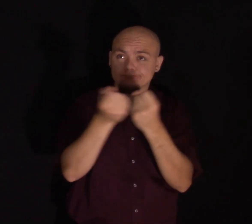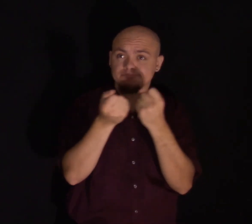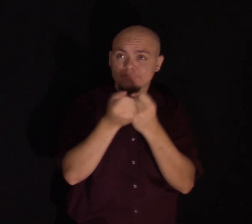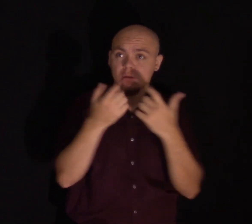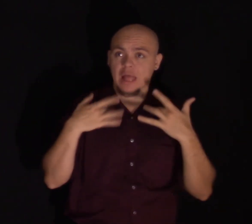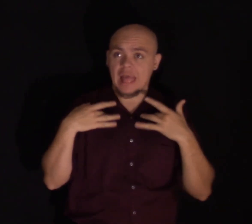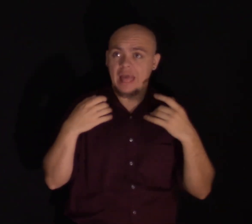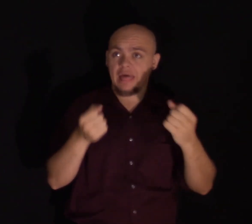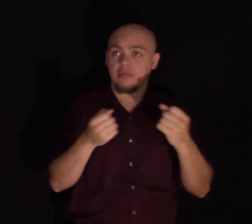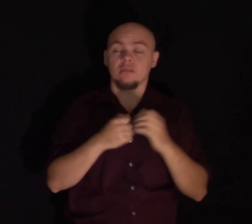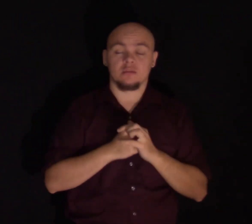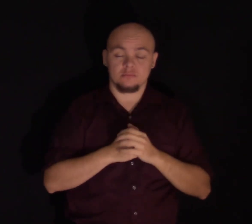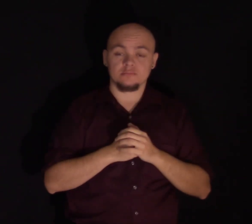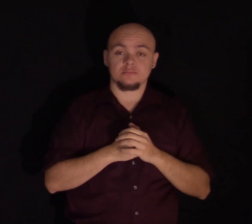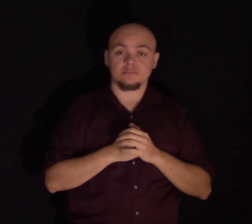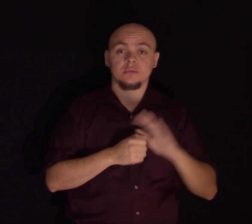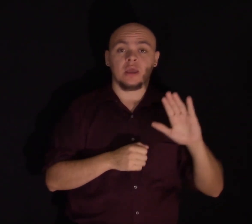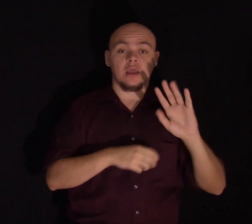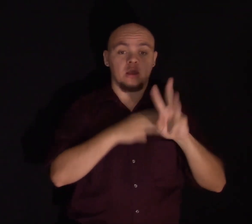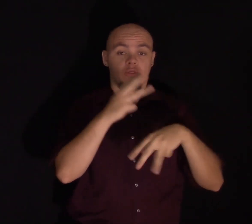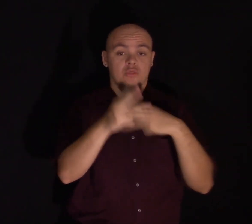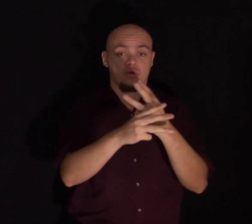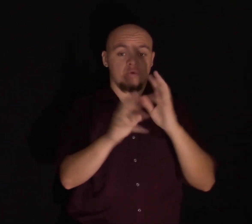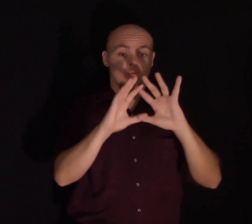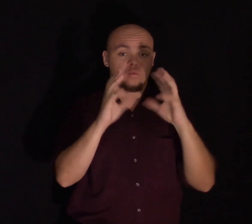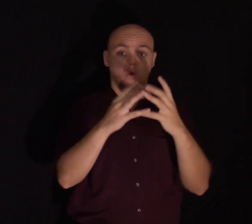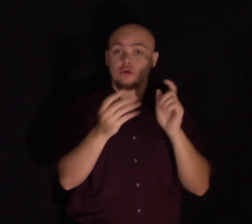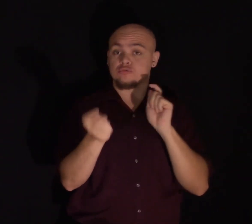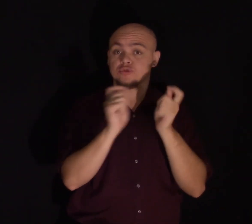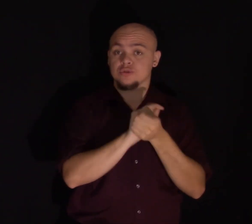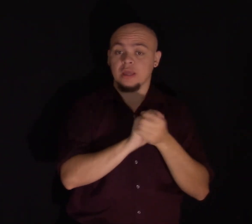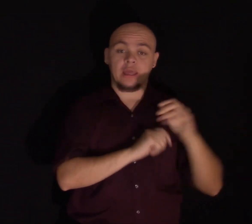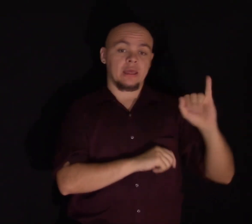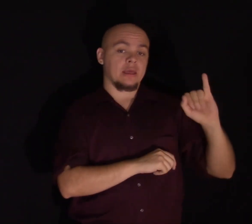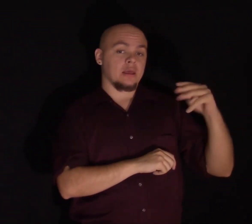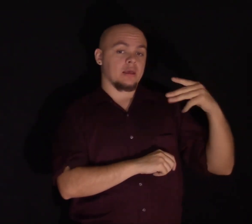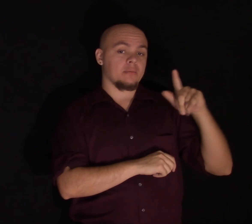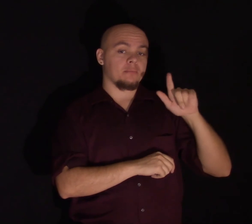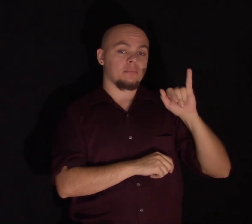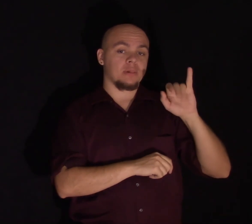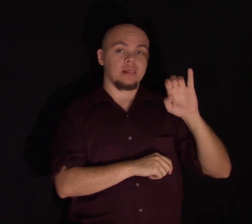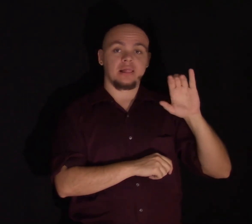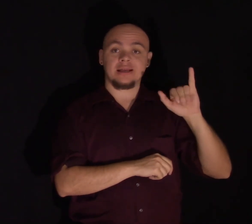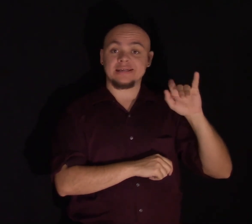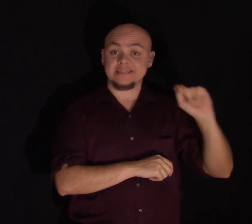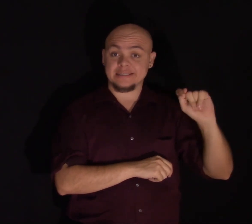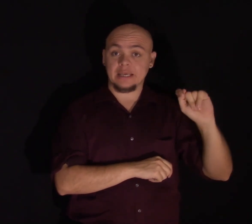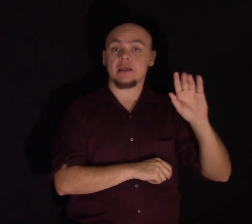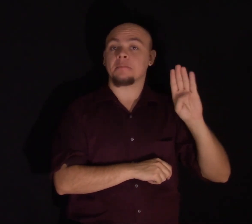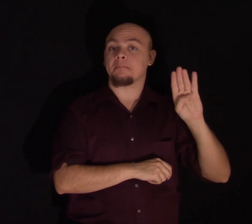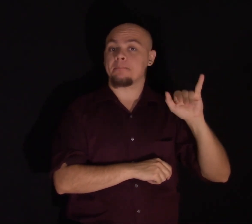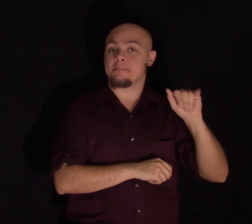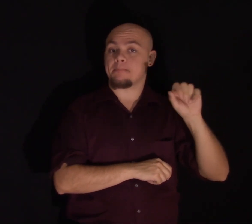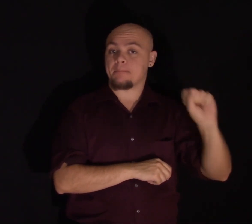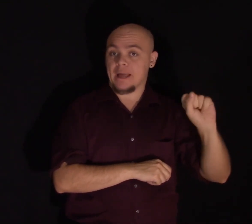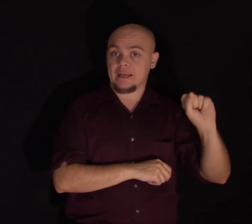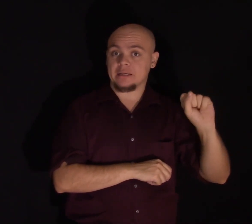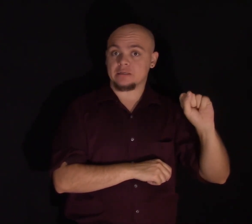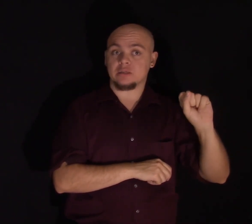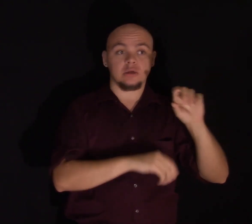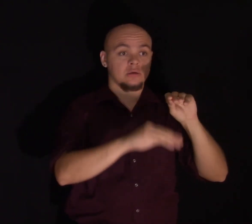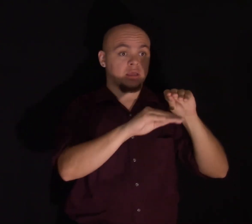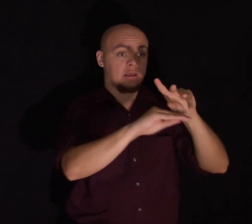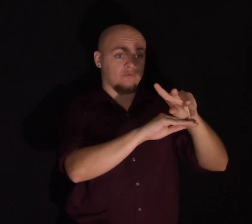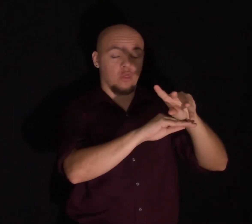through it, we can change the world. We can reduce implicit bias, bias that gets under the skin. This is something that we've shown can